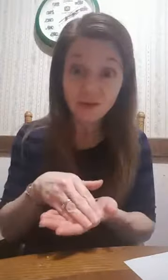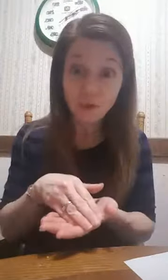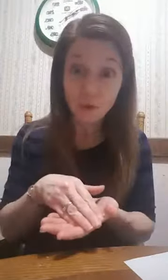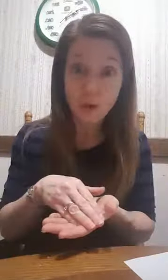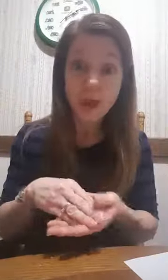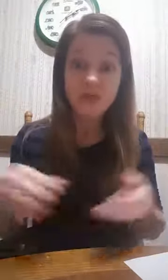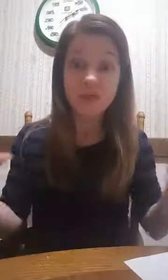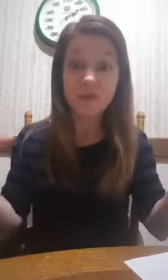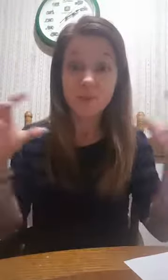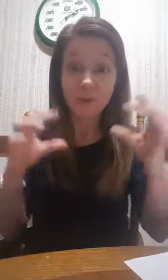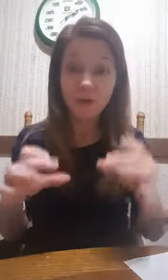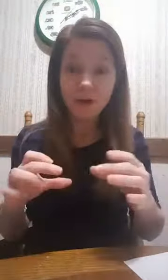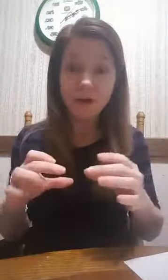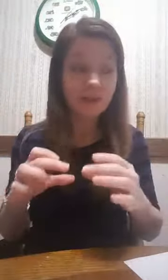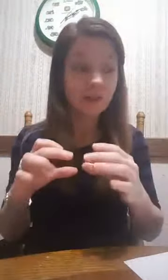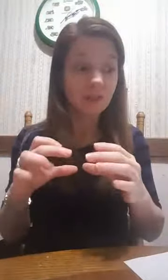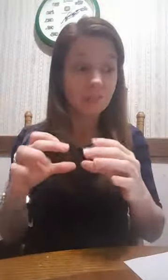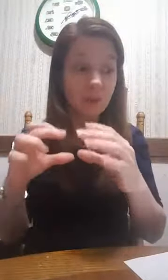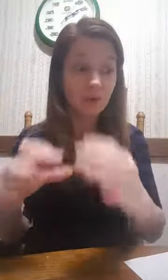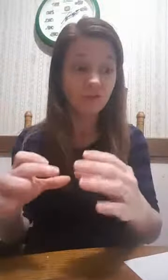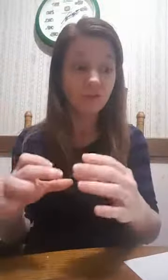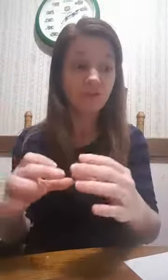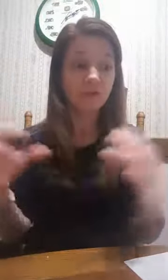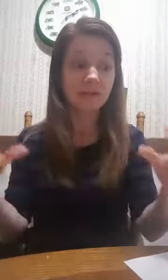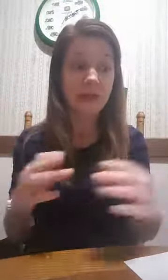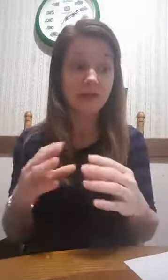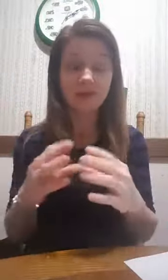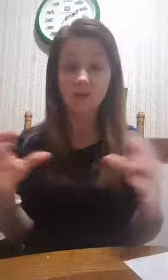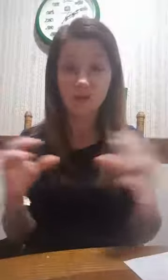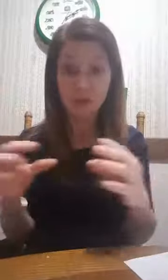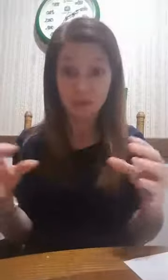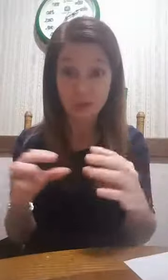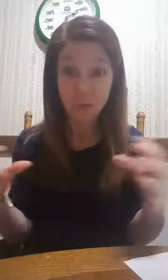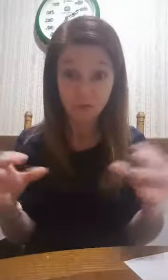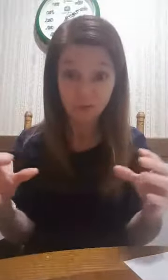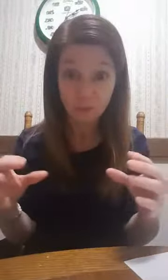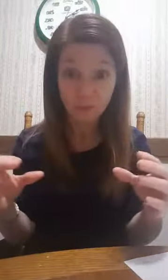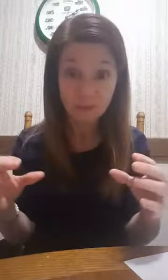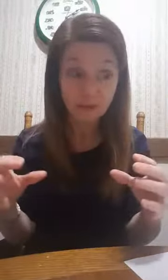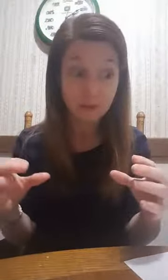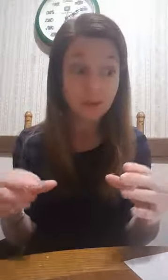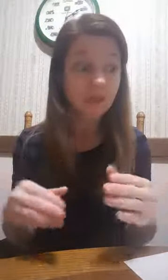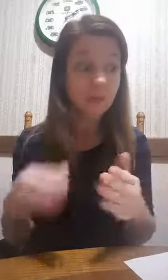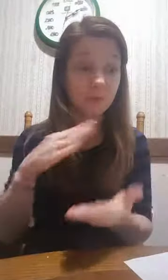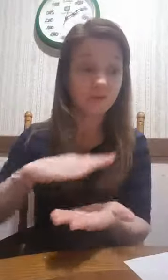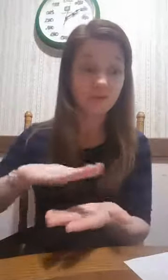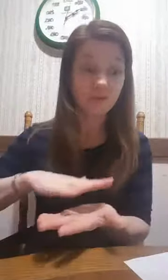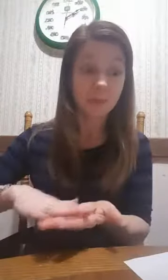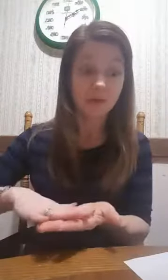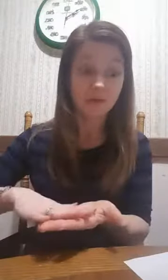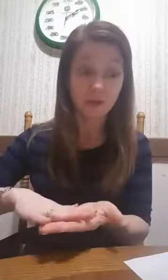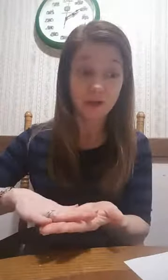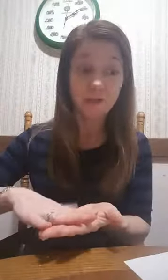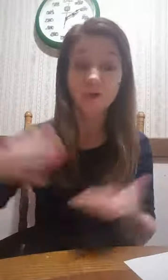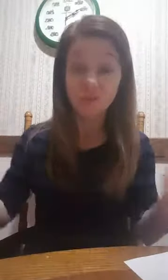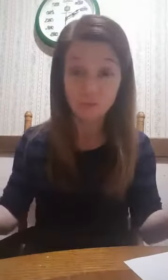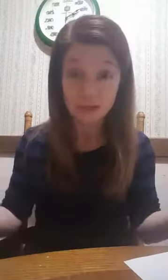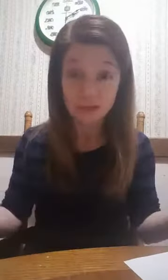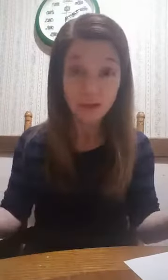show that the more exposure to light during the hours you're supposed to be sleeping suppresses your melatonin, which you need.